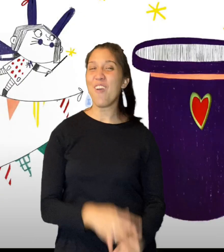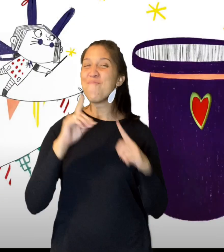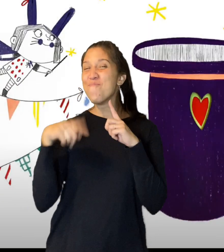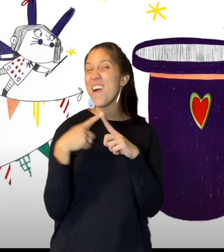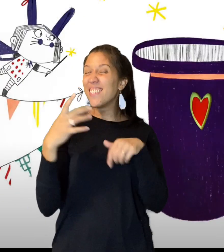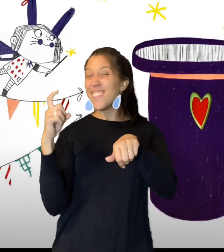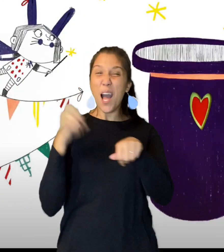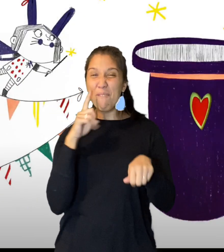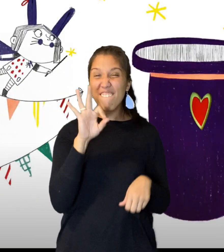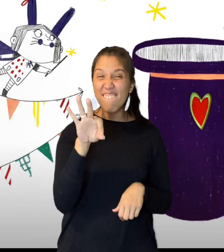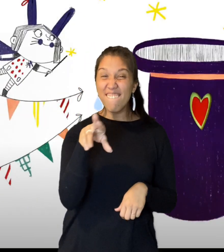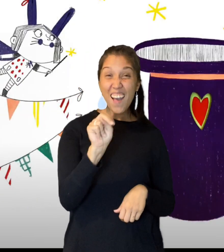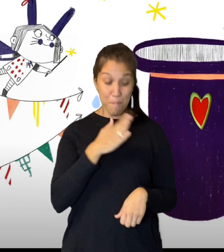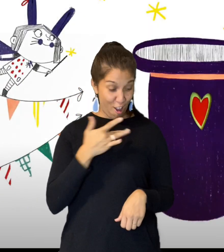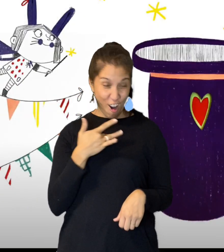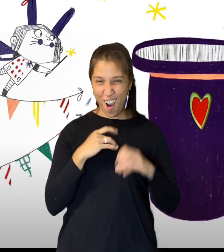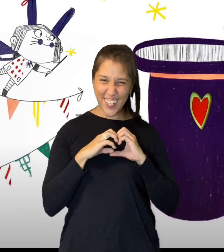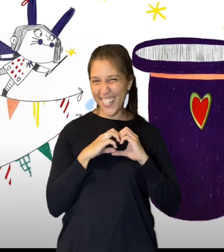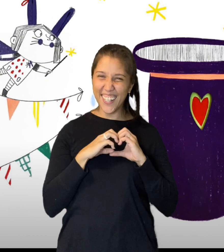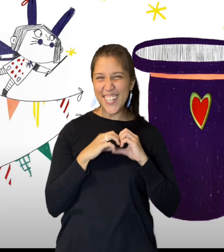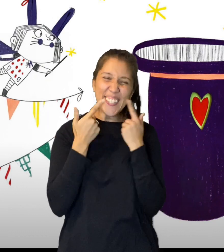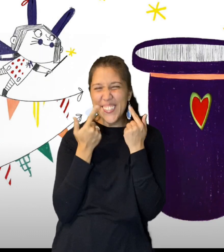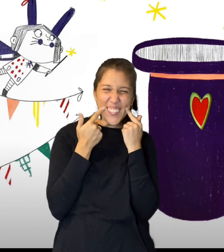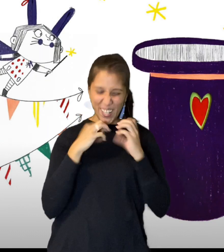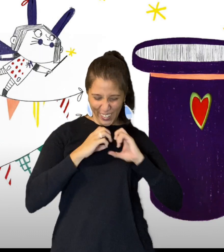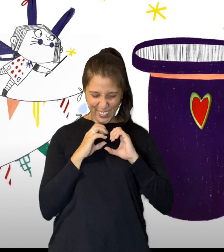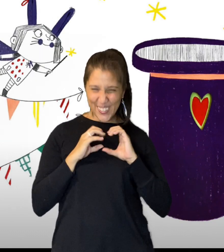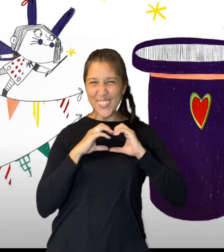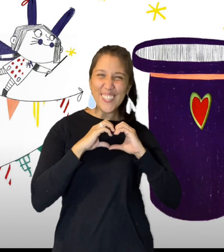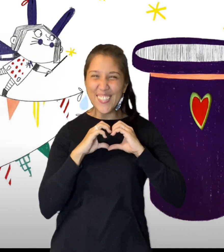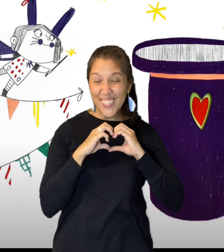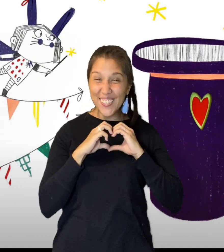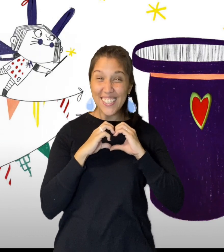When it's time for a bit of fun, my heart feels full of giggles and wiggles.